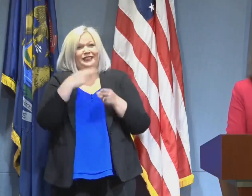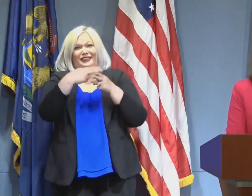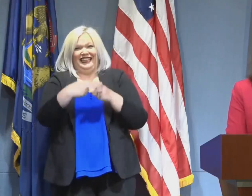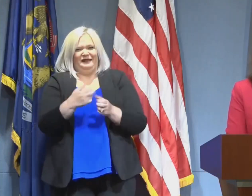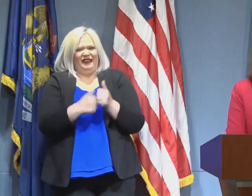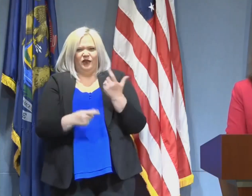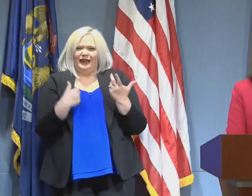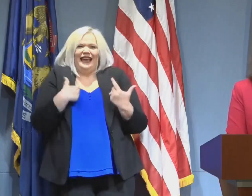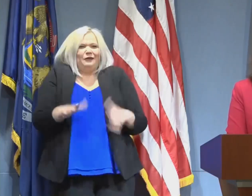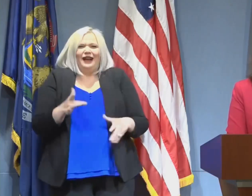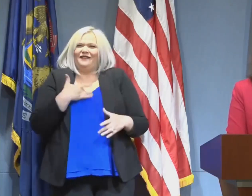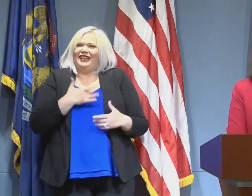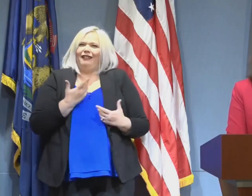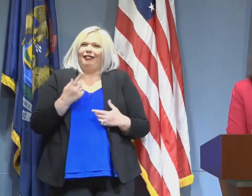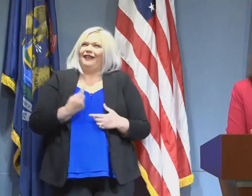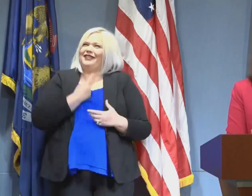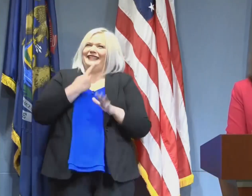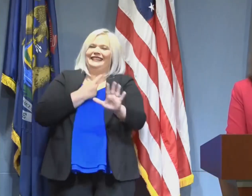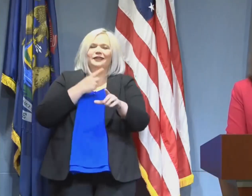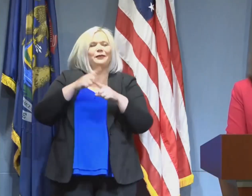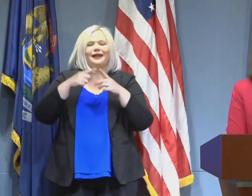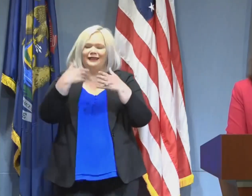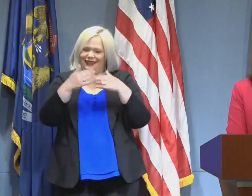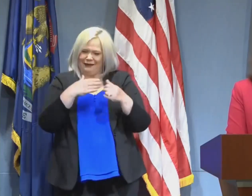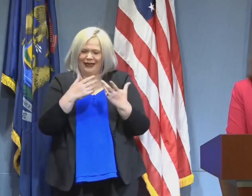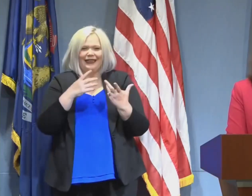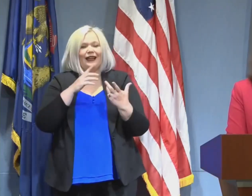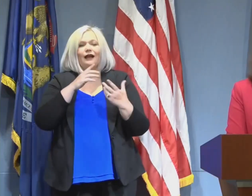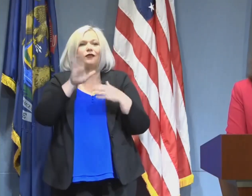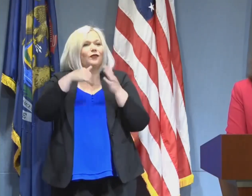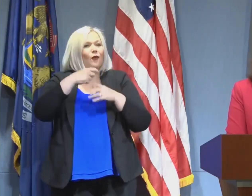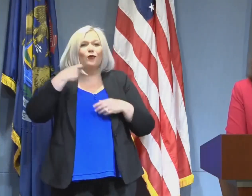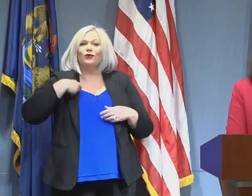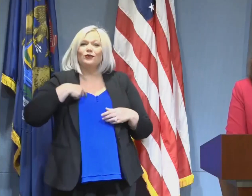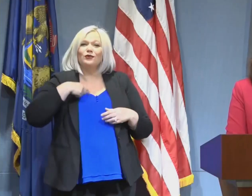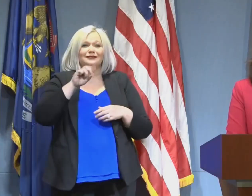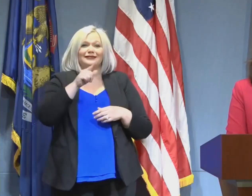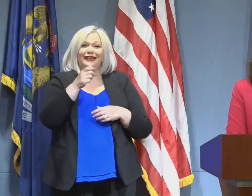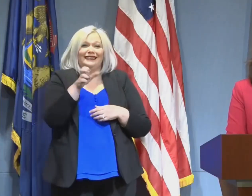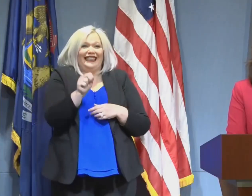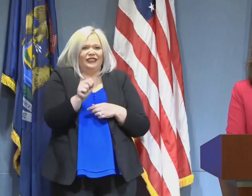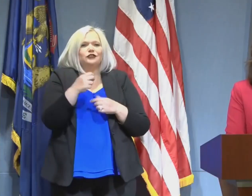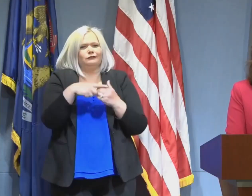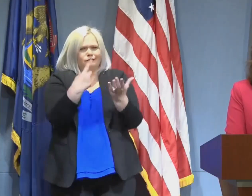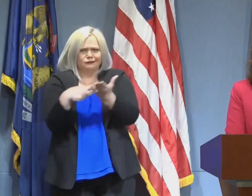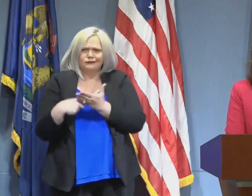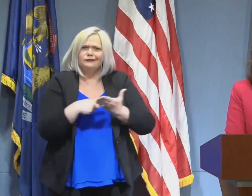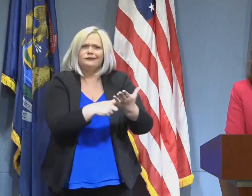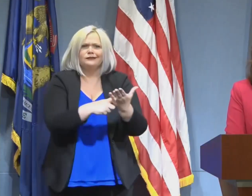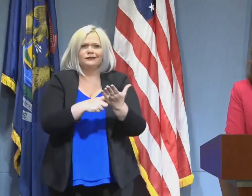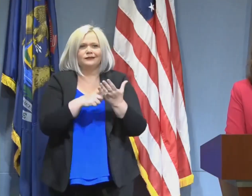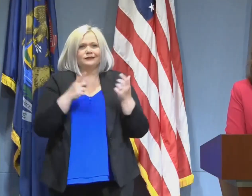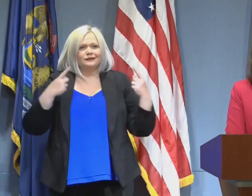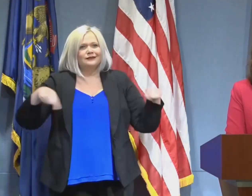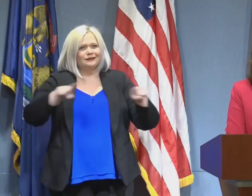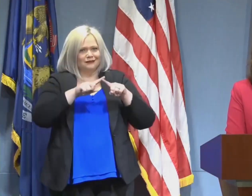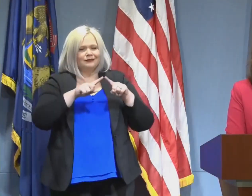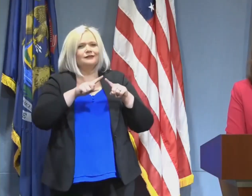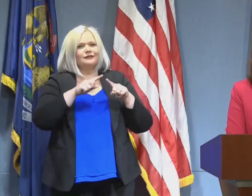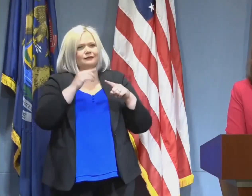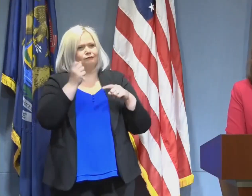everyone because I don't want anyone to be unhappy, but the fact of the matter is I'm talking to the whole delegation. Each of them understands the